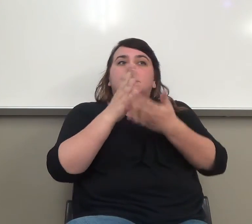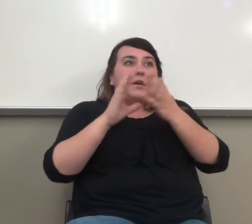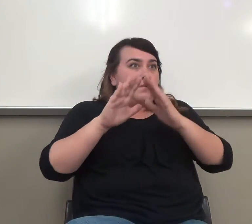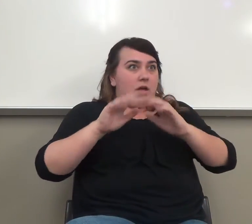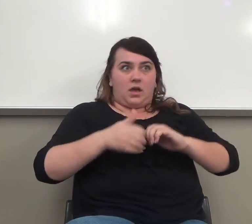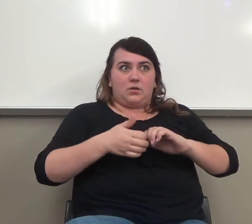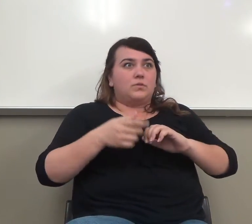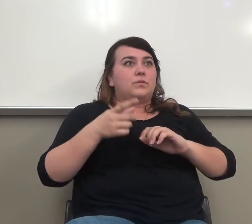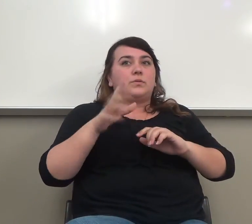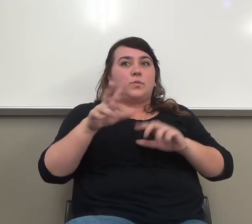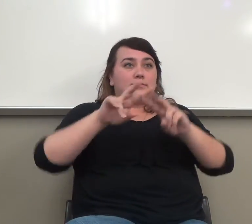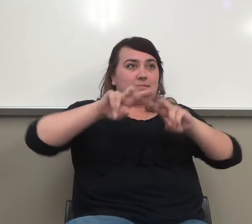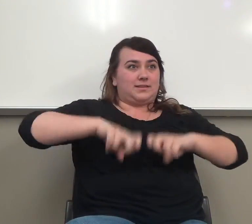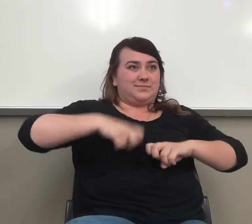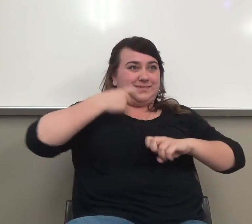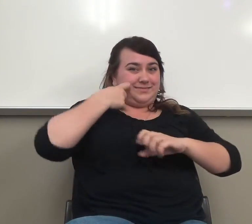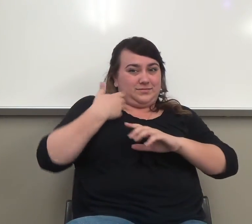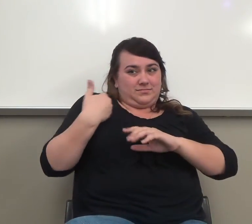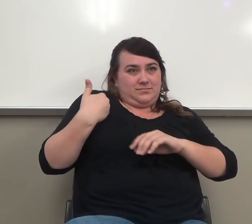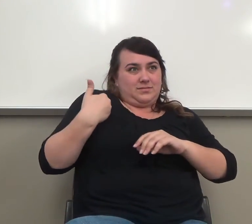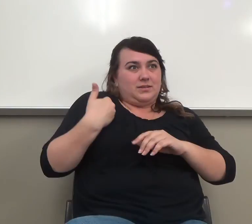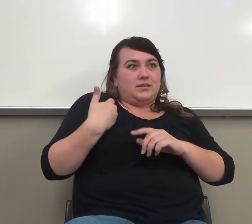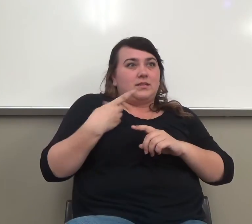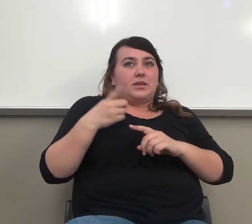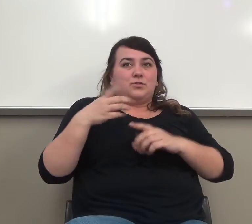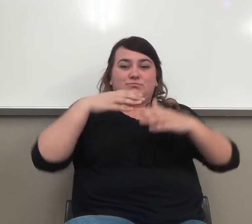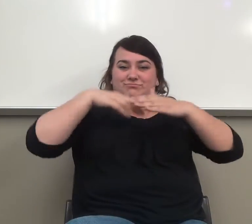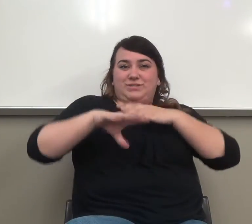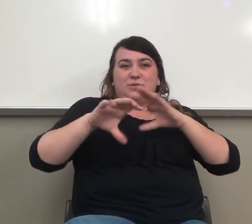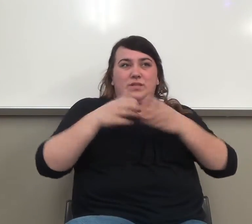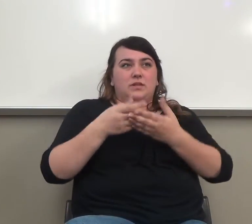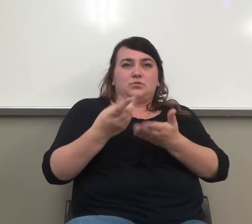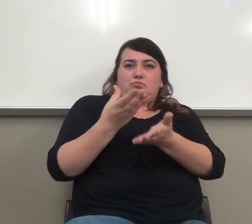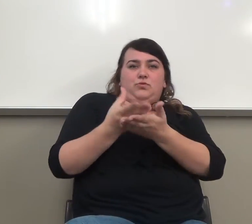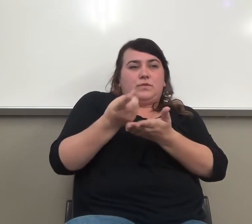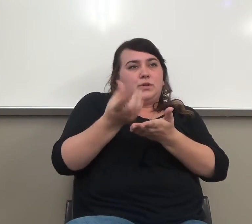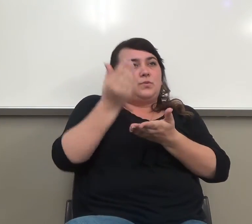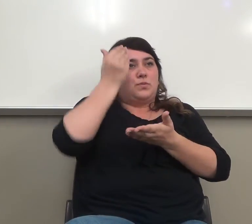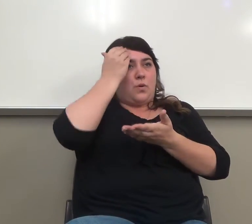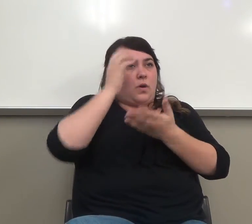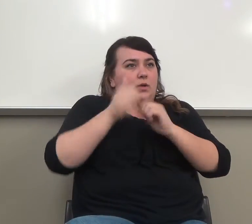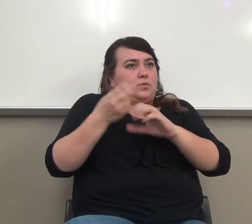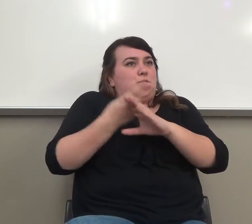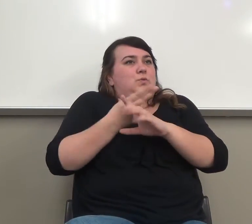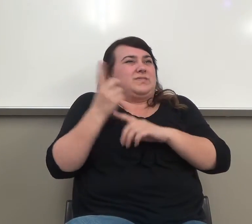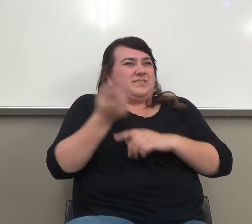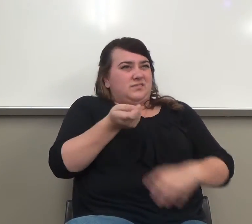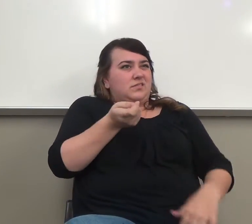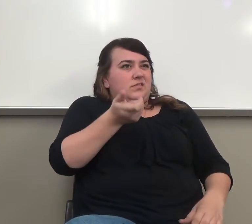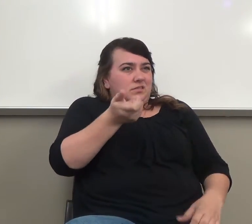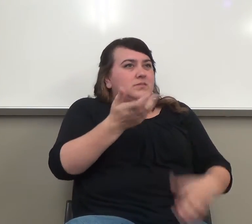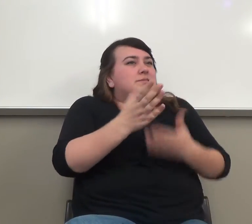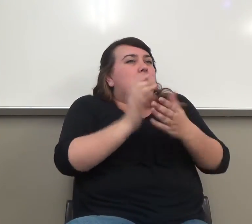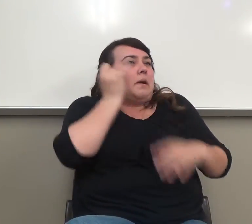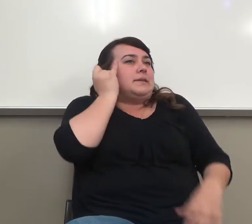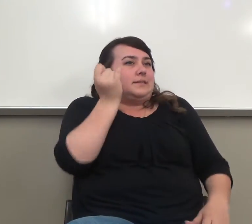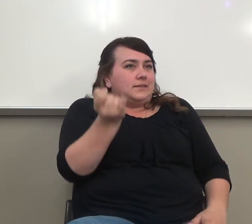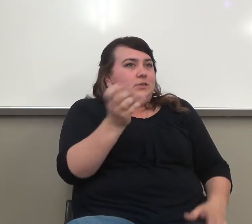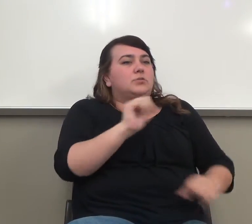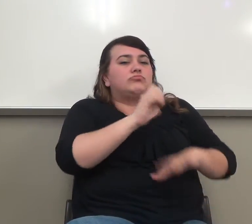assessment that landed you in this class, you had some idea of where you have something to think and build a paragraph. Whether